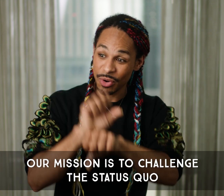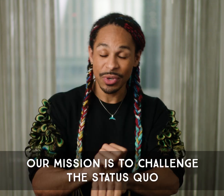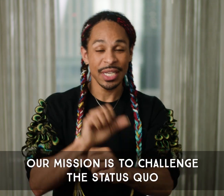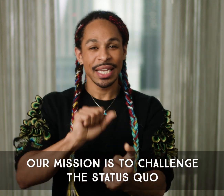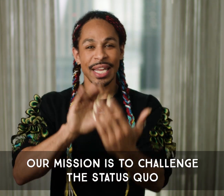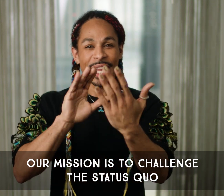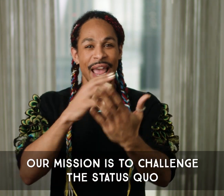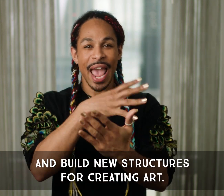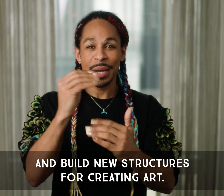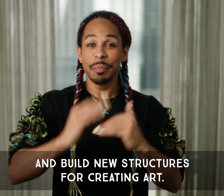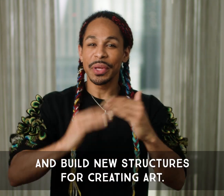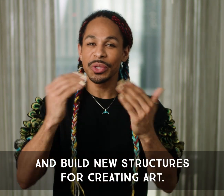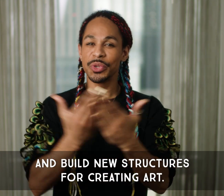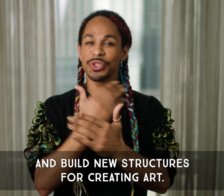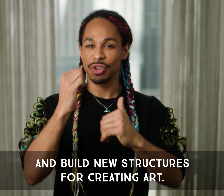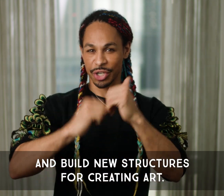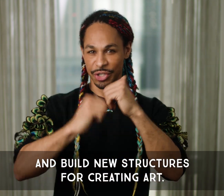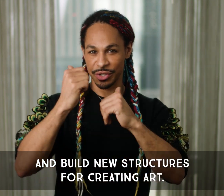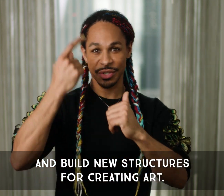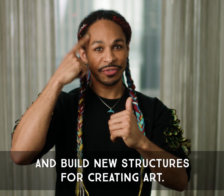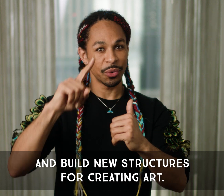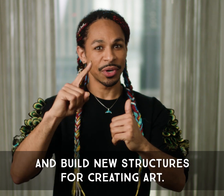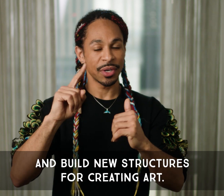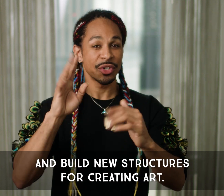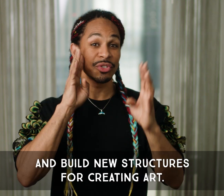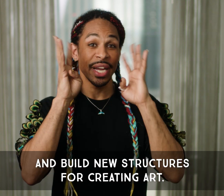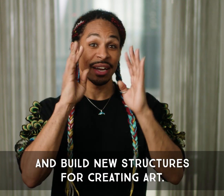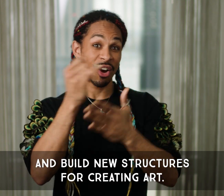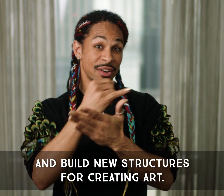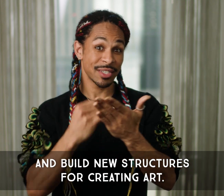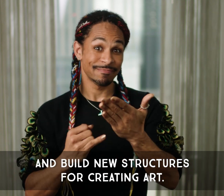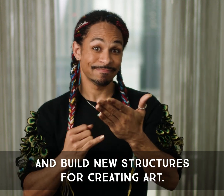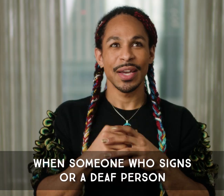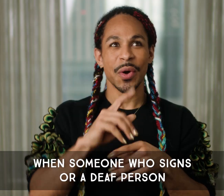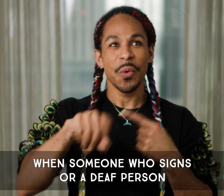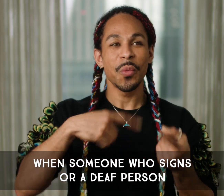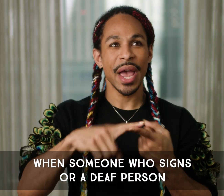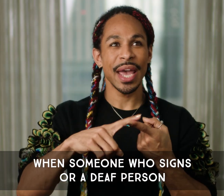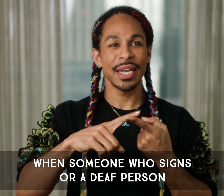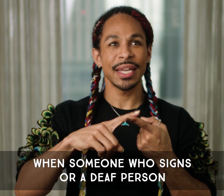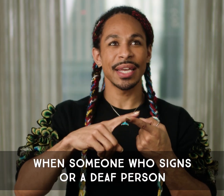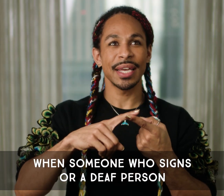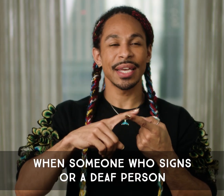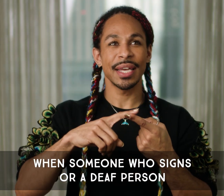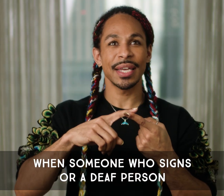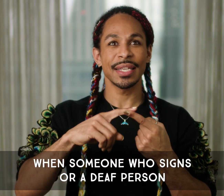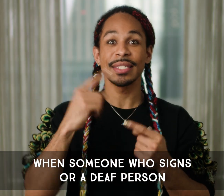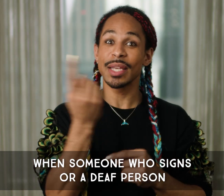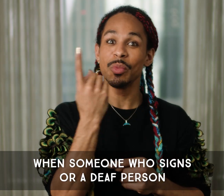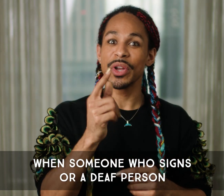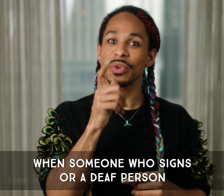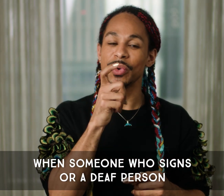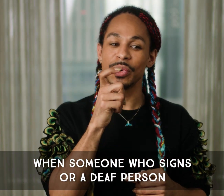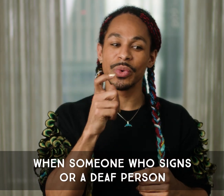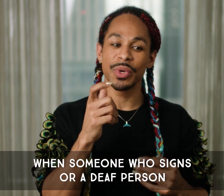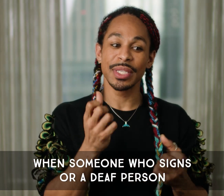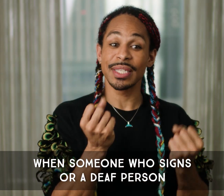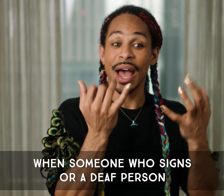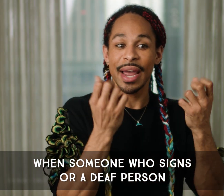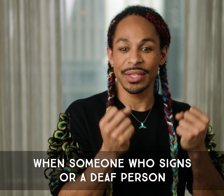and build new structures for creating art. When someone who signs,